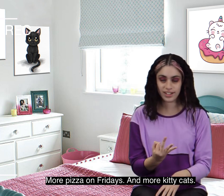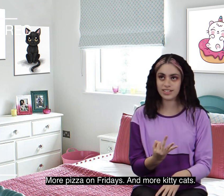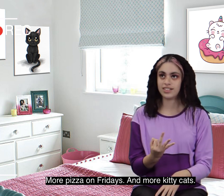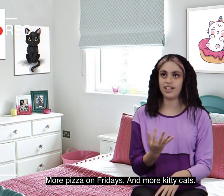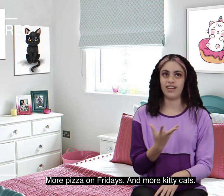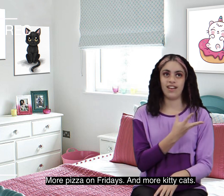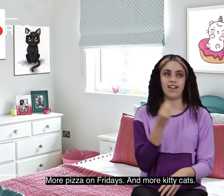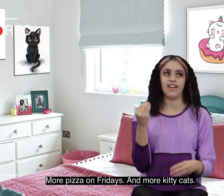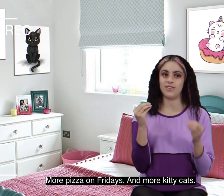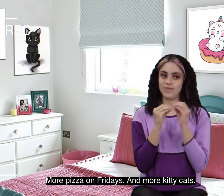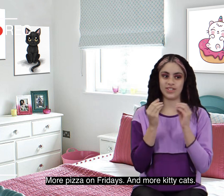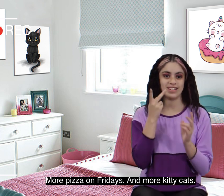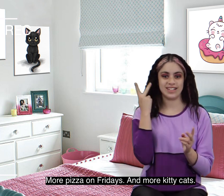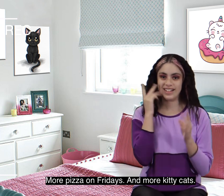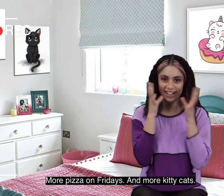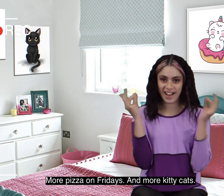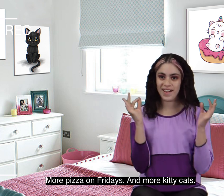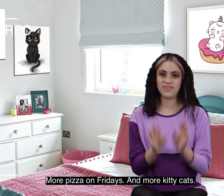and more guinea cat